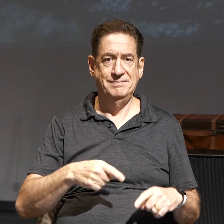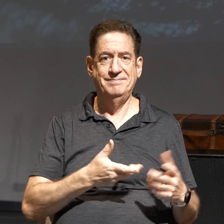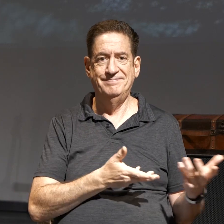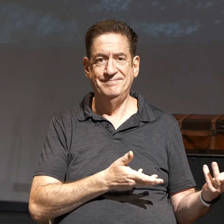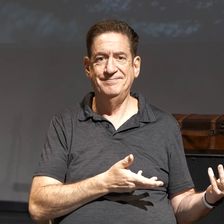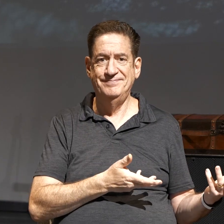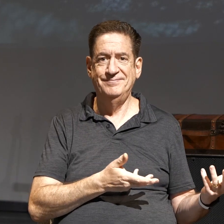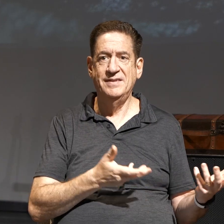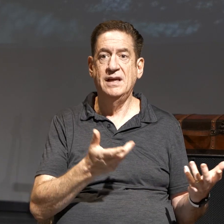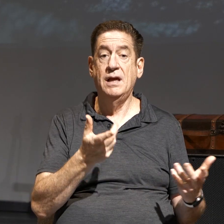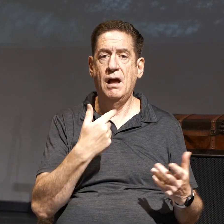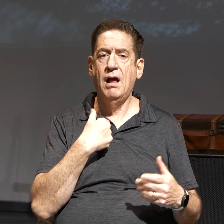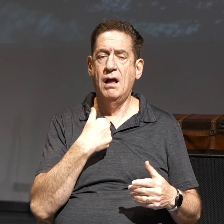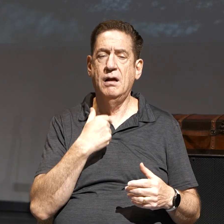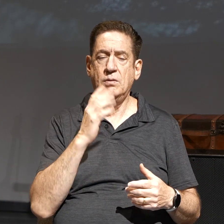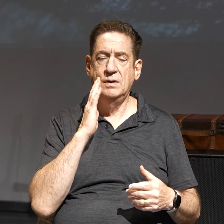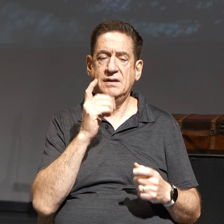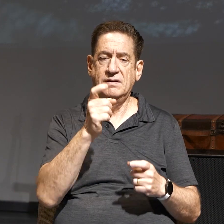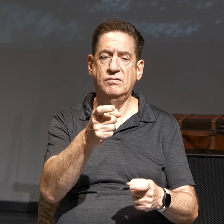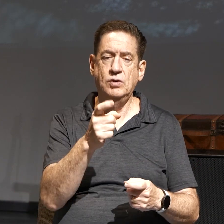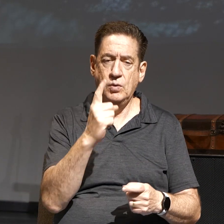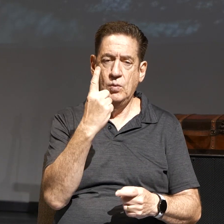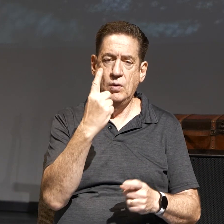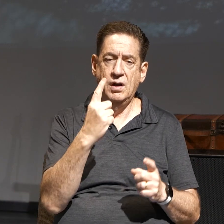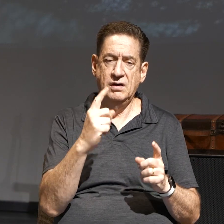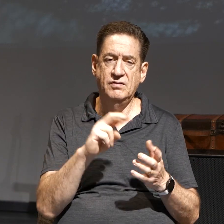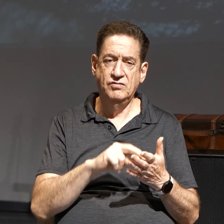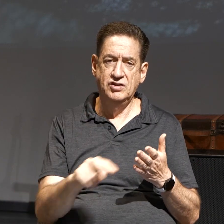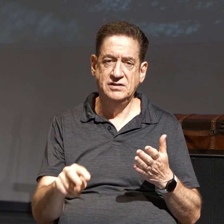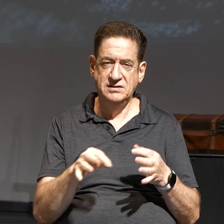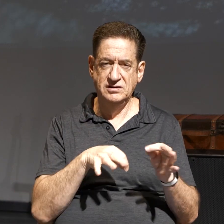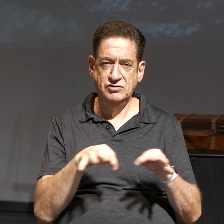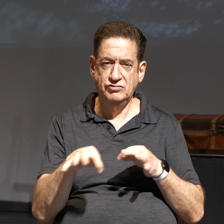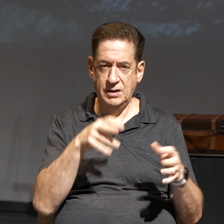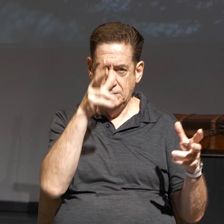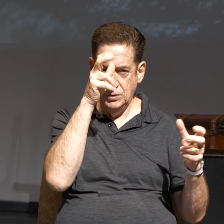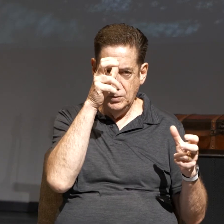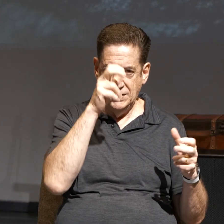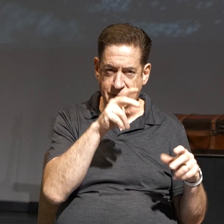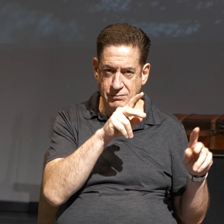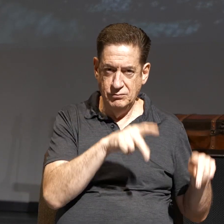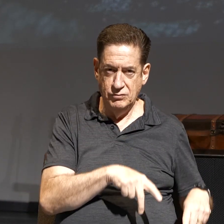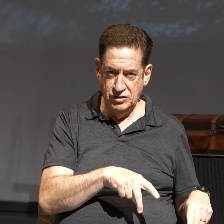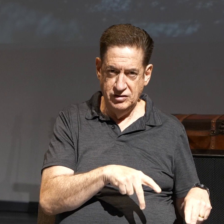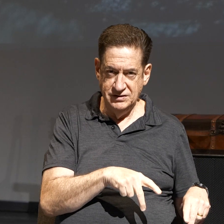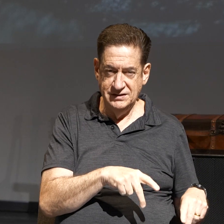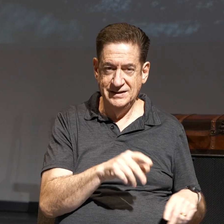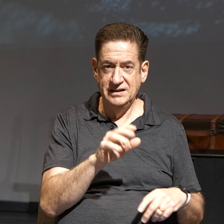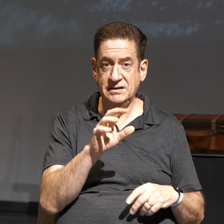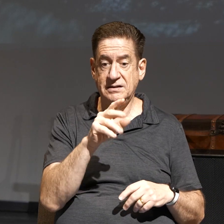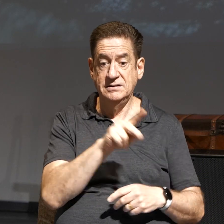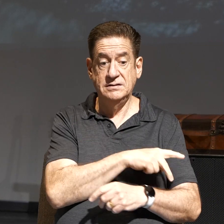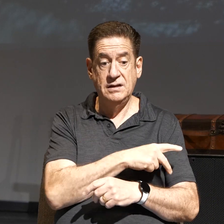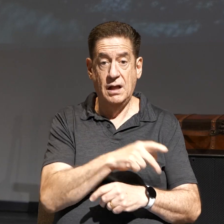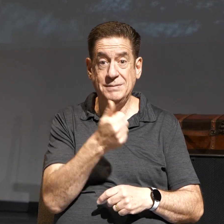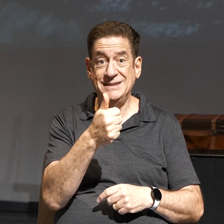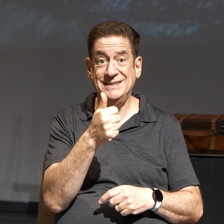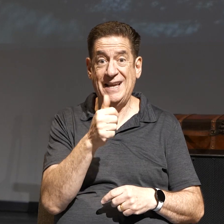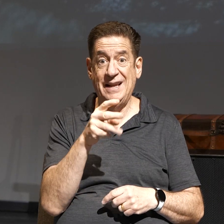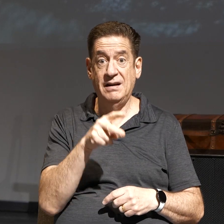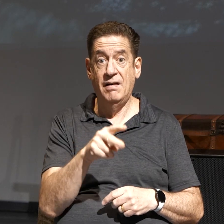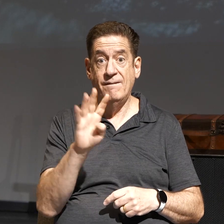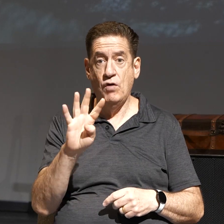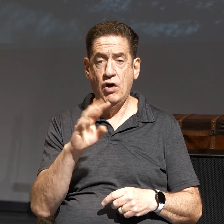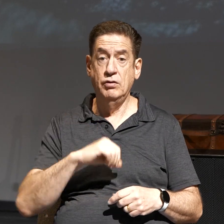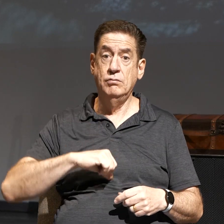so I'll just give you one verse that kind of describes this wicked person, Psalm 10, 4. In the pride of his